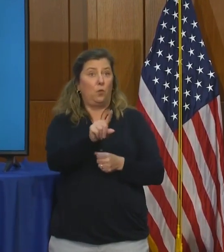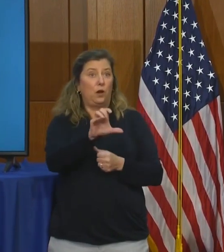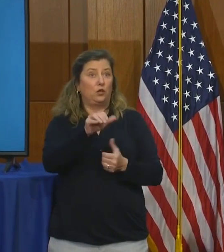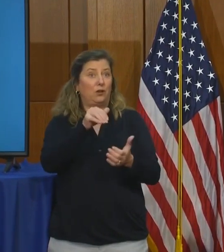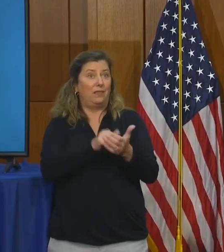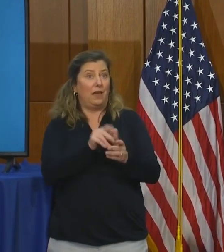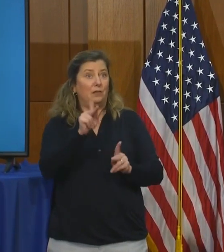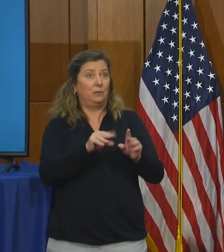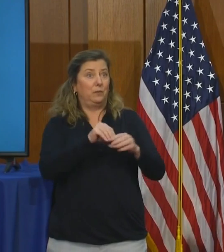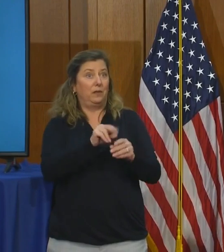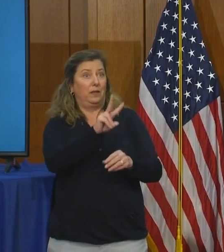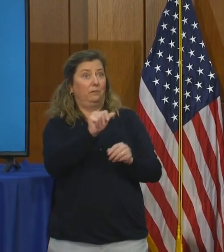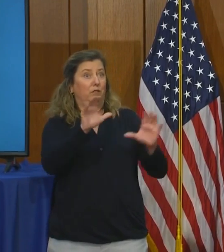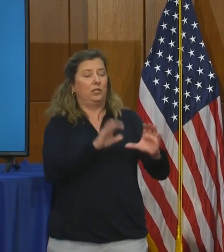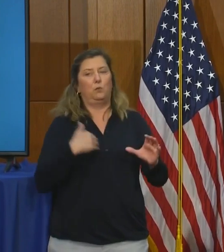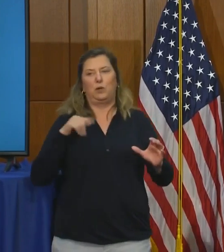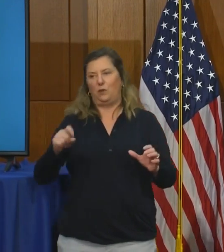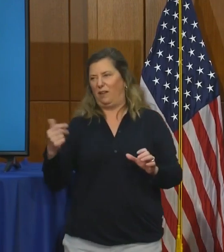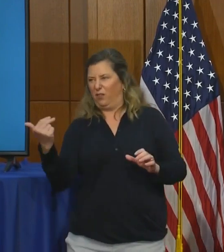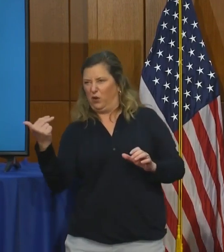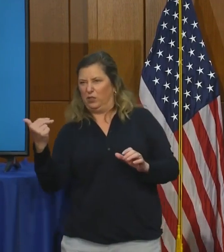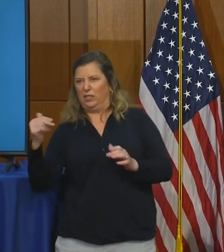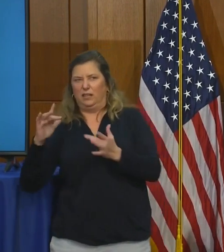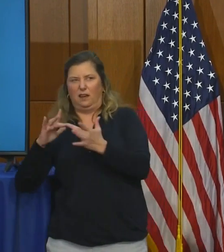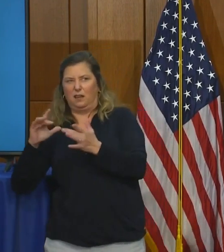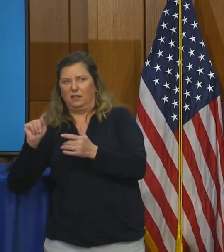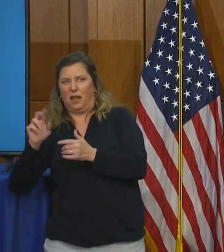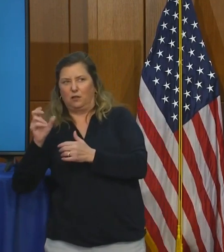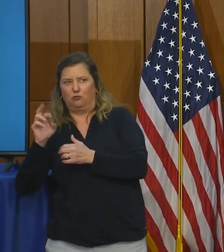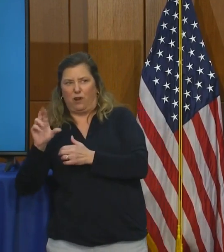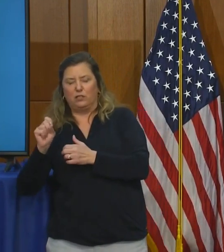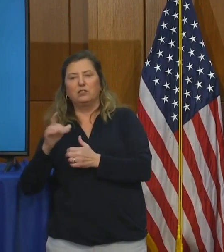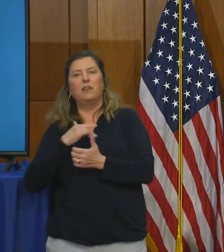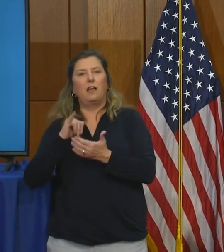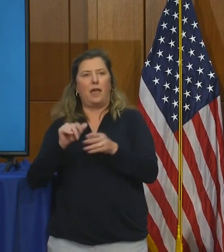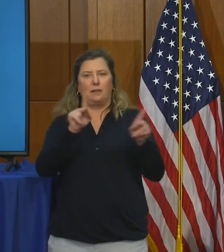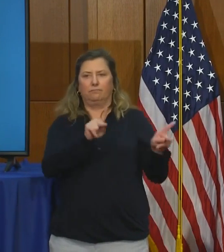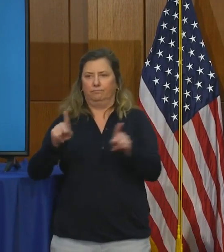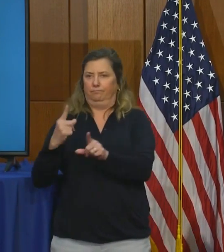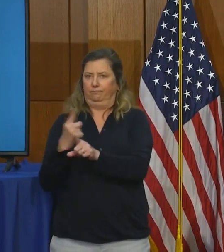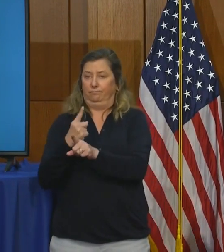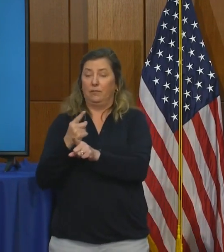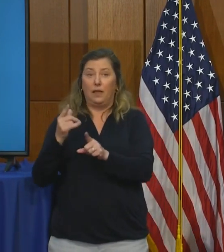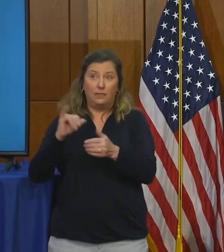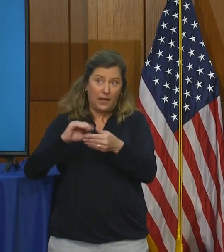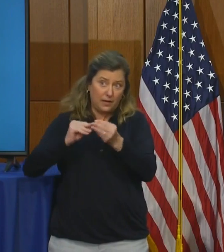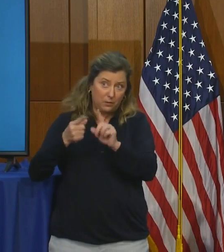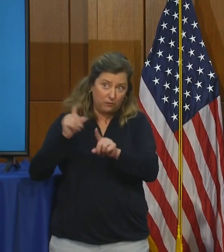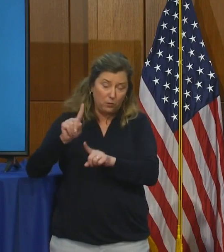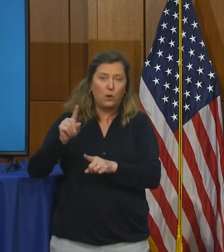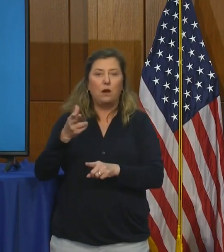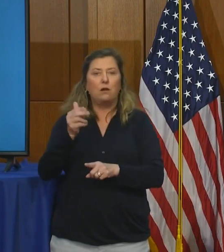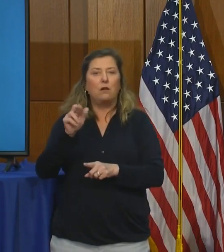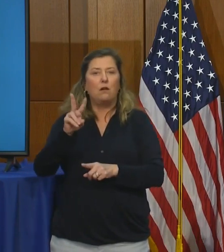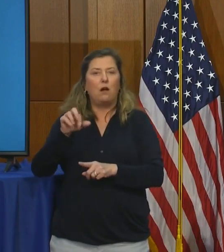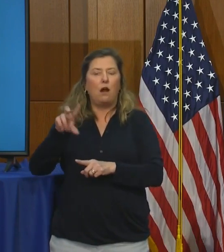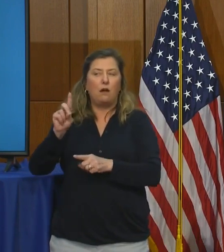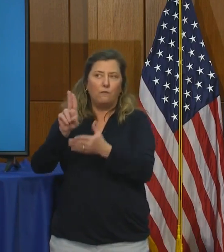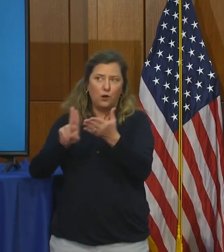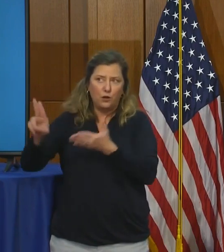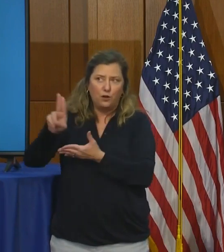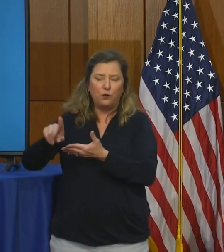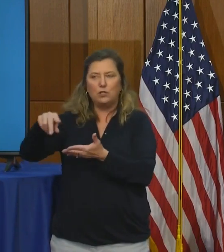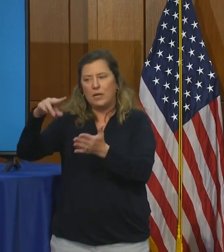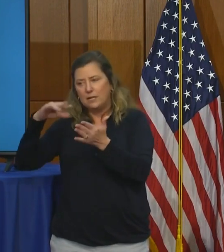in the population. This is a number that we got from the researchers at Harvard University who published the road